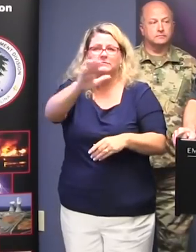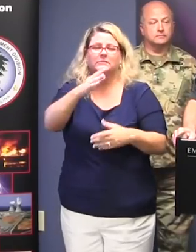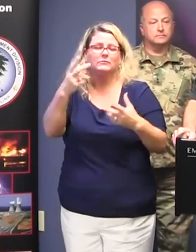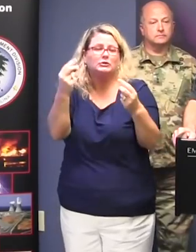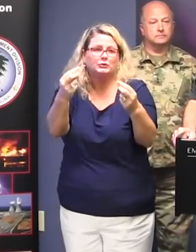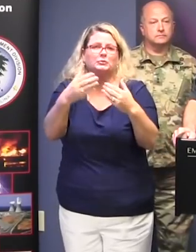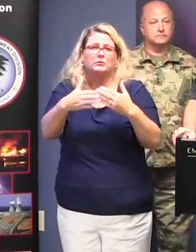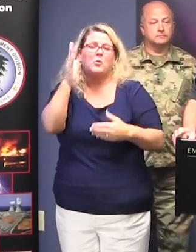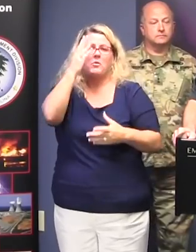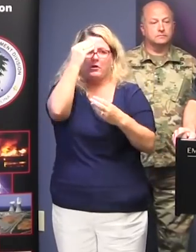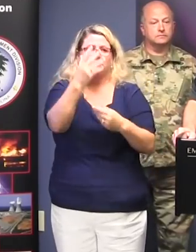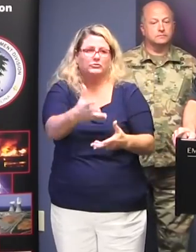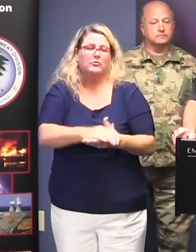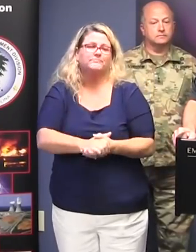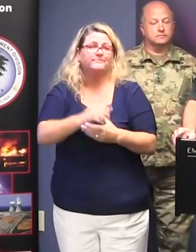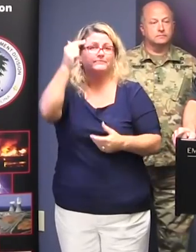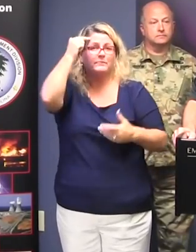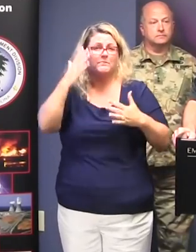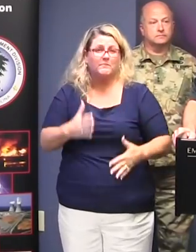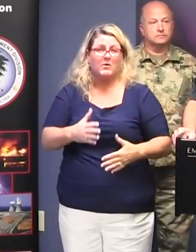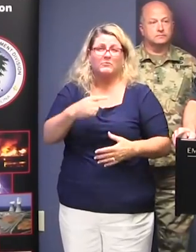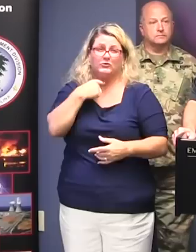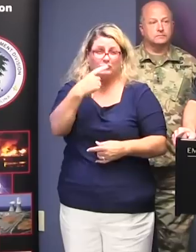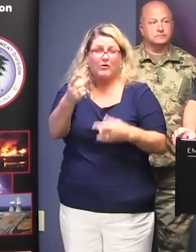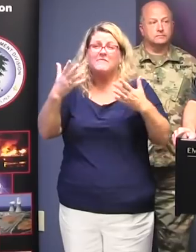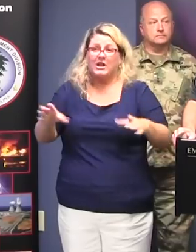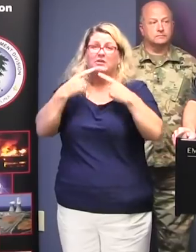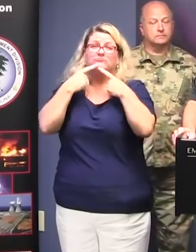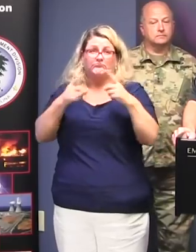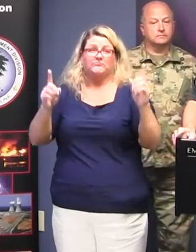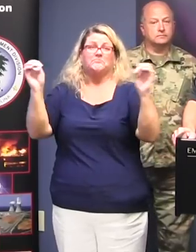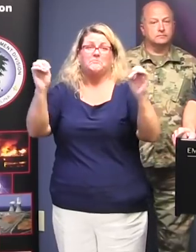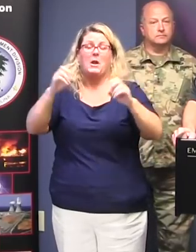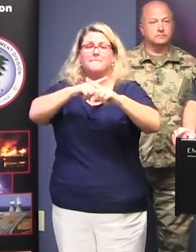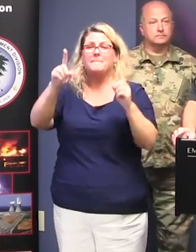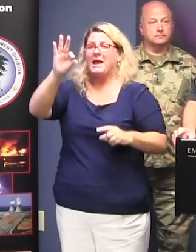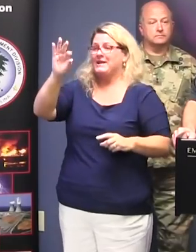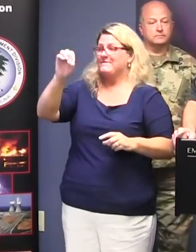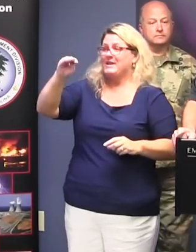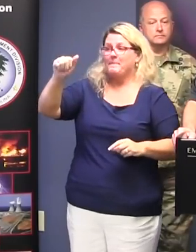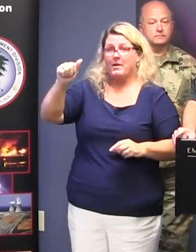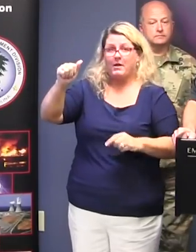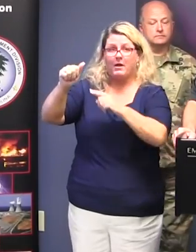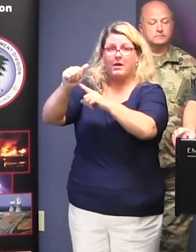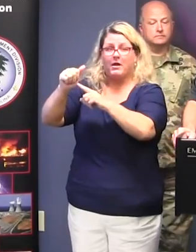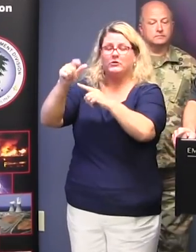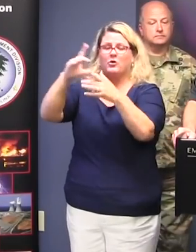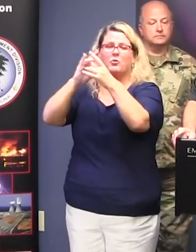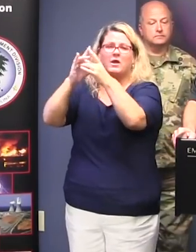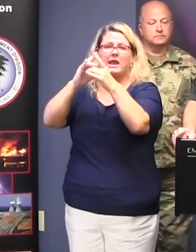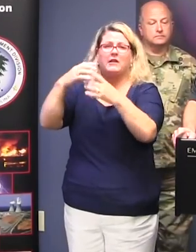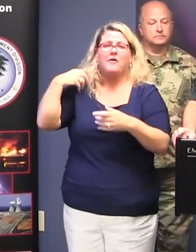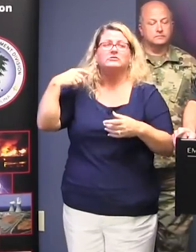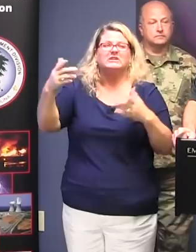The Governor also already mentioned about the emergency declaration, but our FEMA Federal Coordinating Officer, who will be in charge of FEMA assets